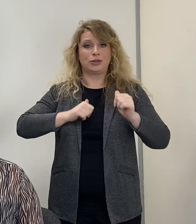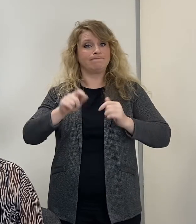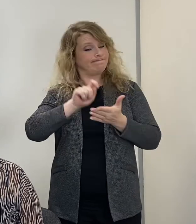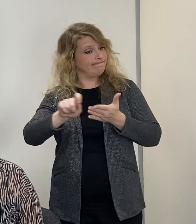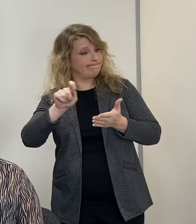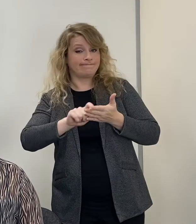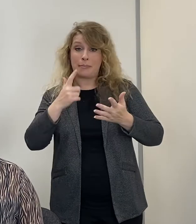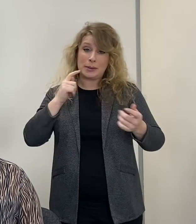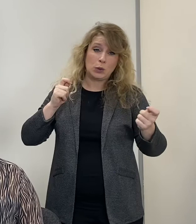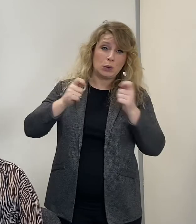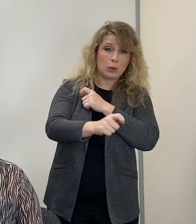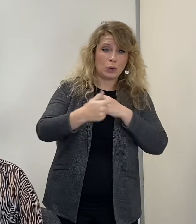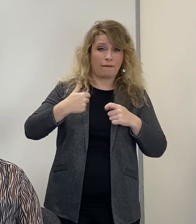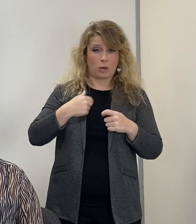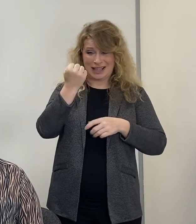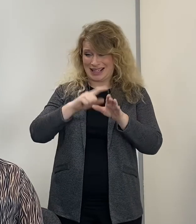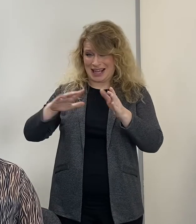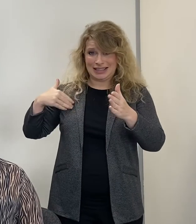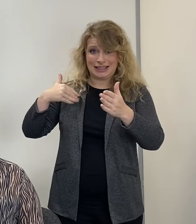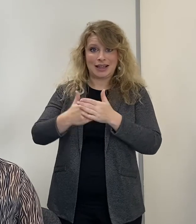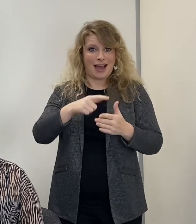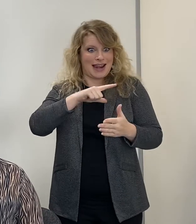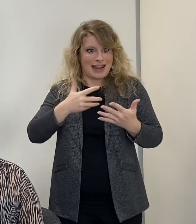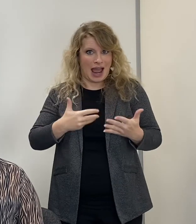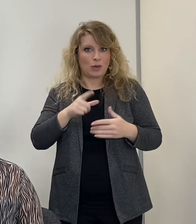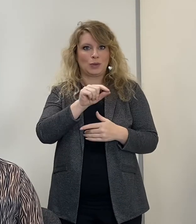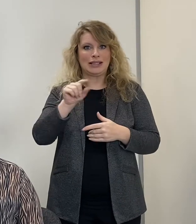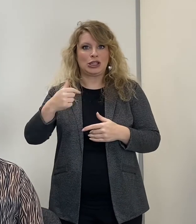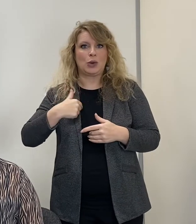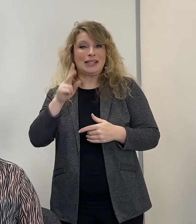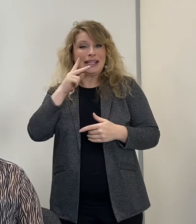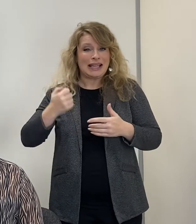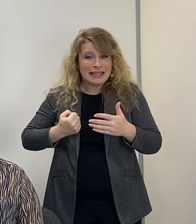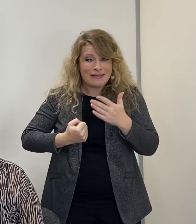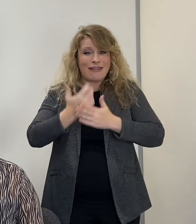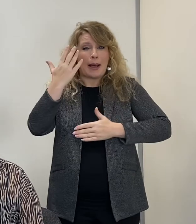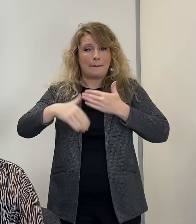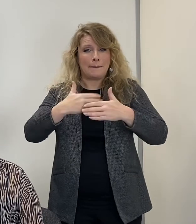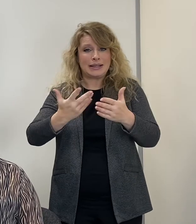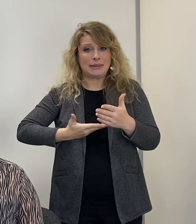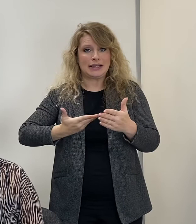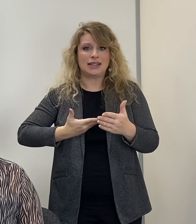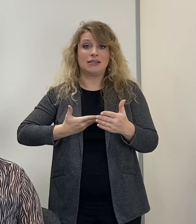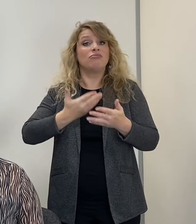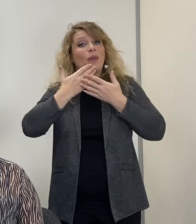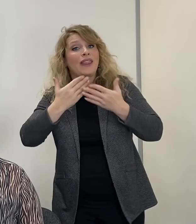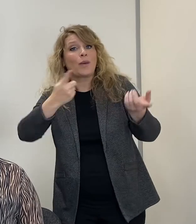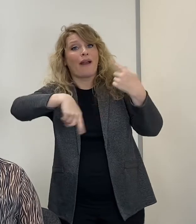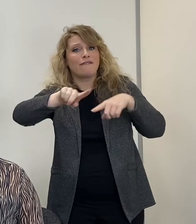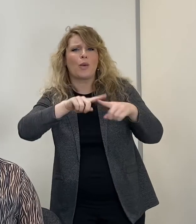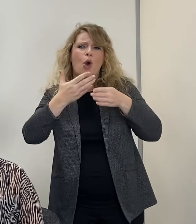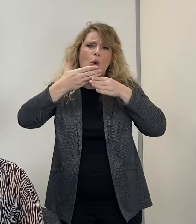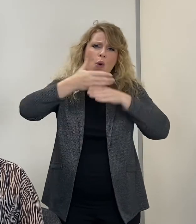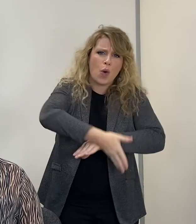Signature has transformed significantly over the past decade and 2020 will see us grow even further as a business. Thank you to